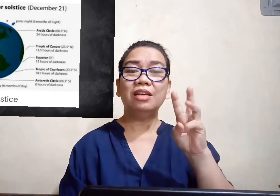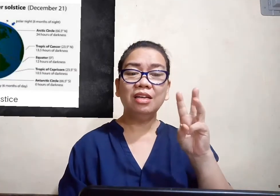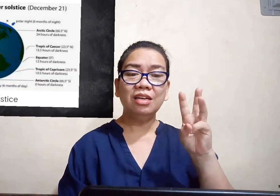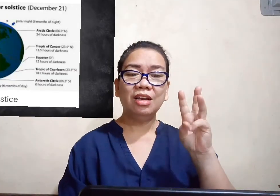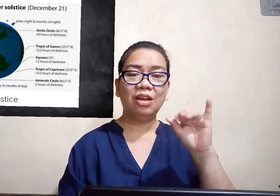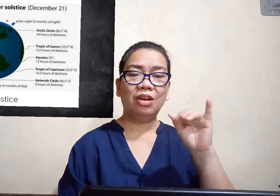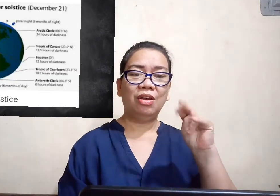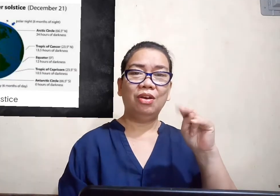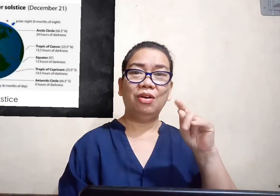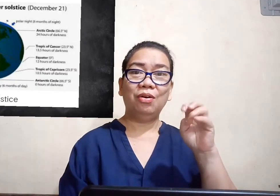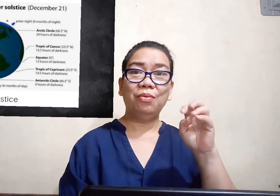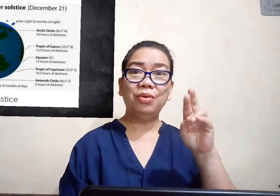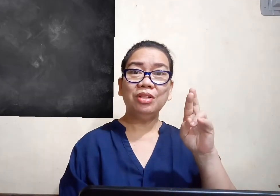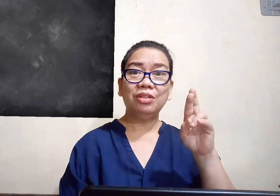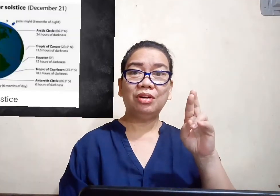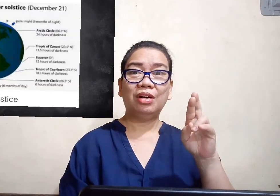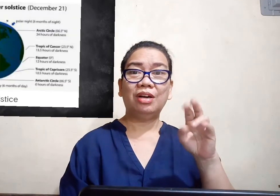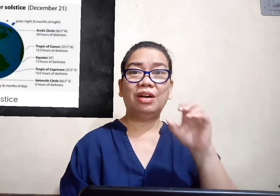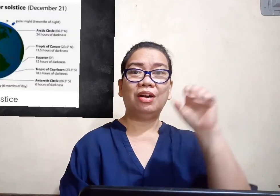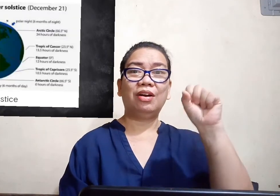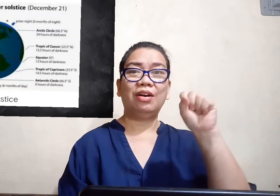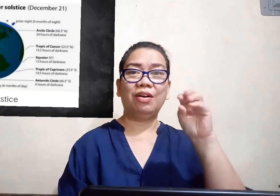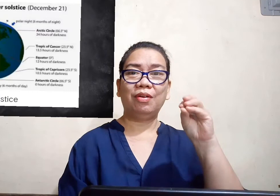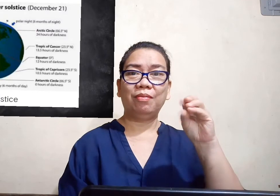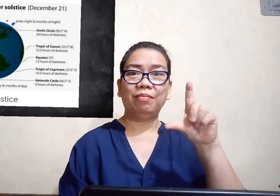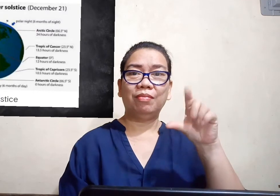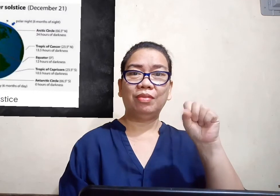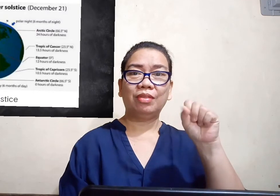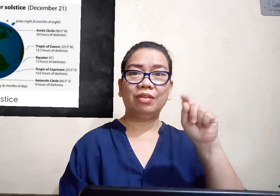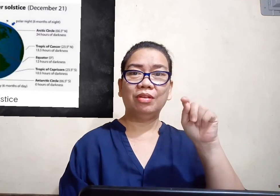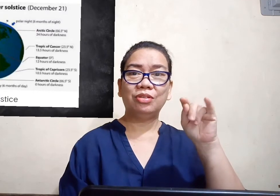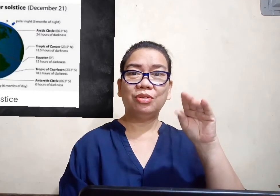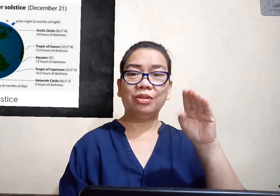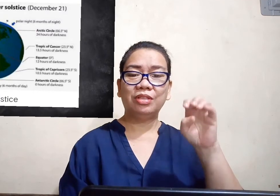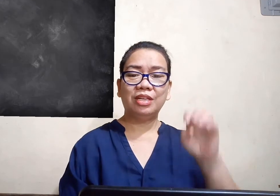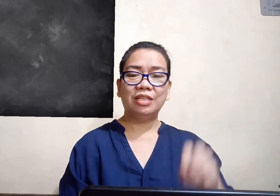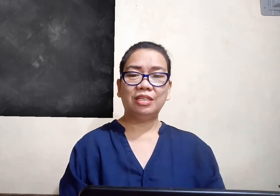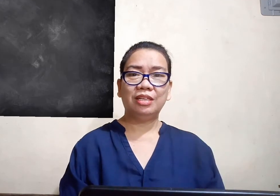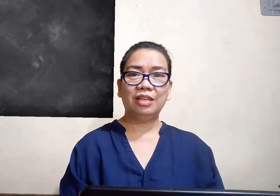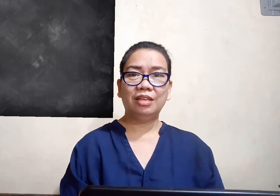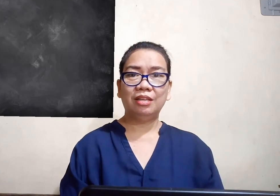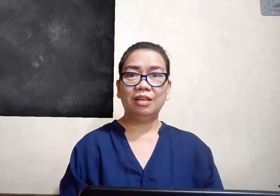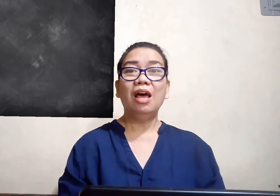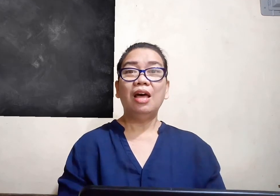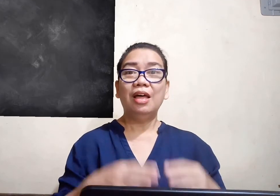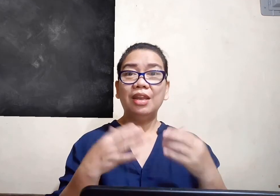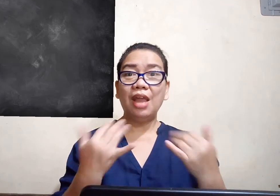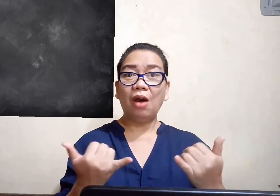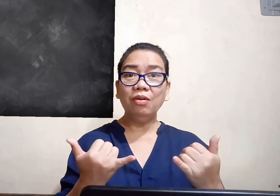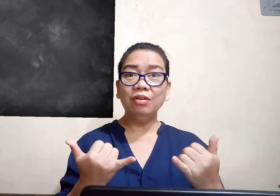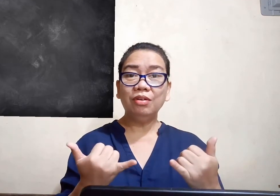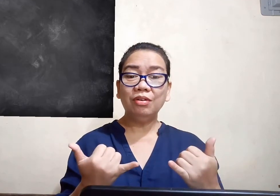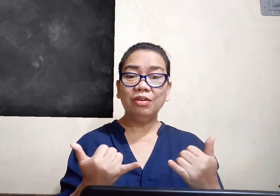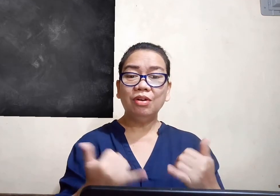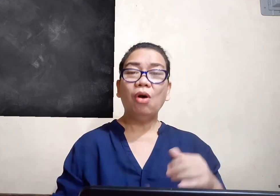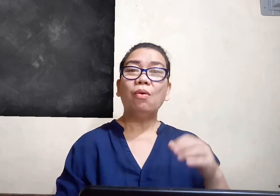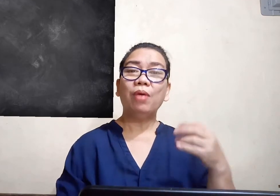winter solstice summer solstice now when